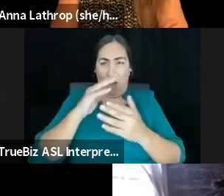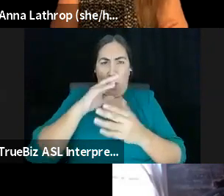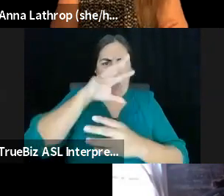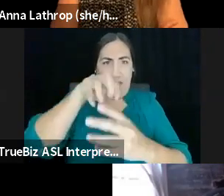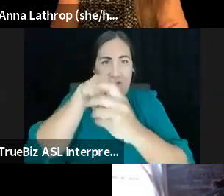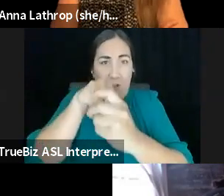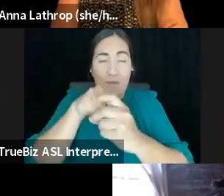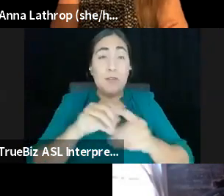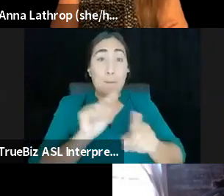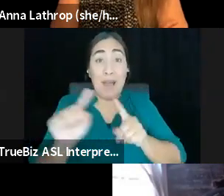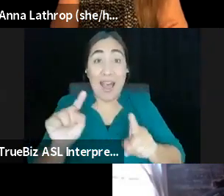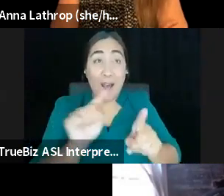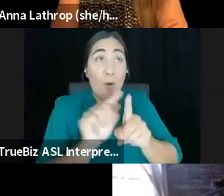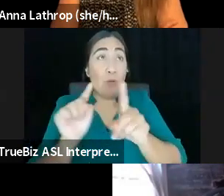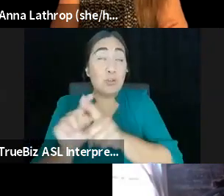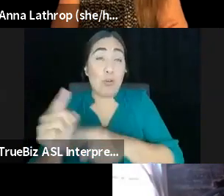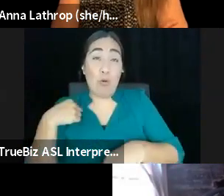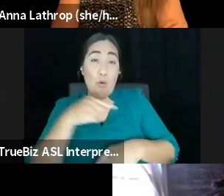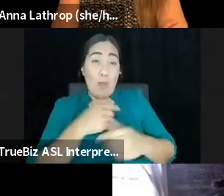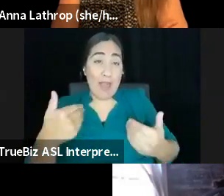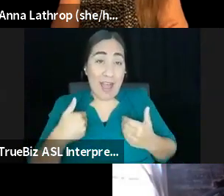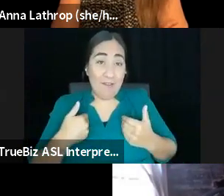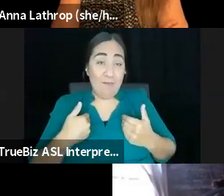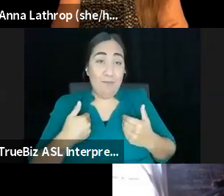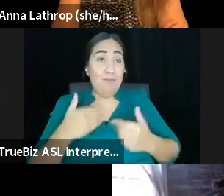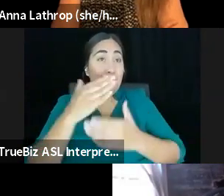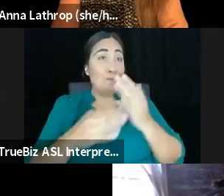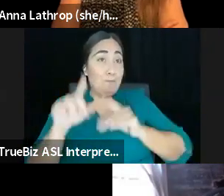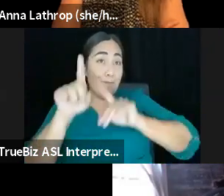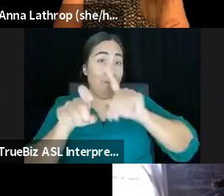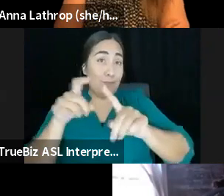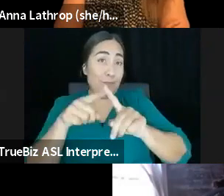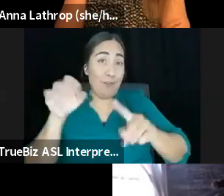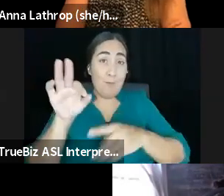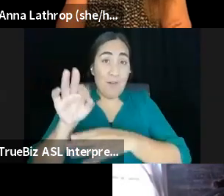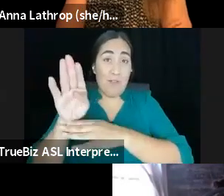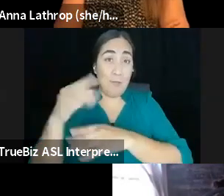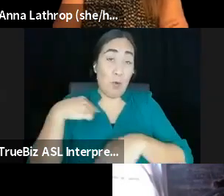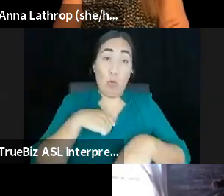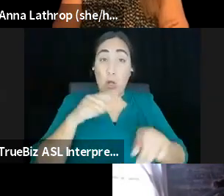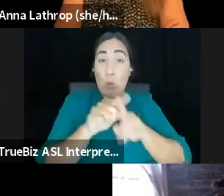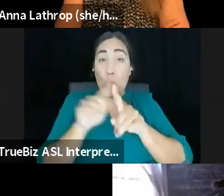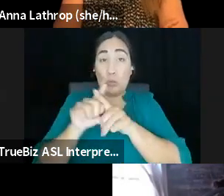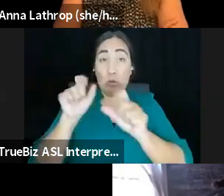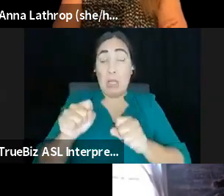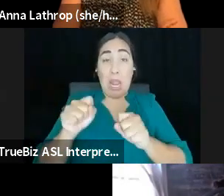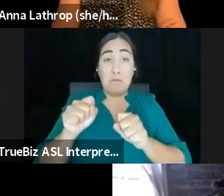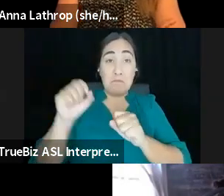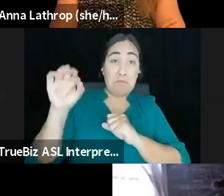we have some questions from Facebook that we can also throw into the chat right here. So this comes from Kimberly